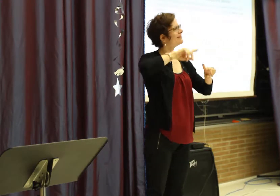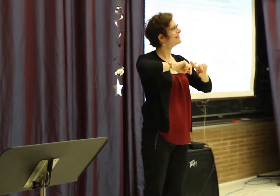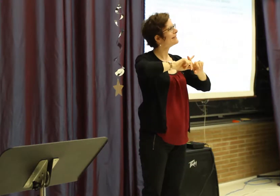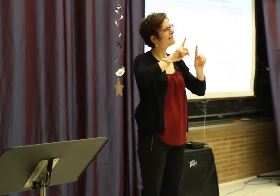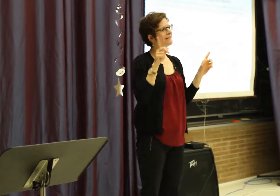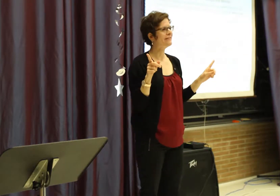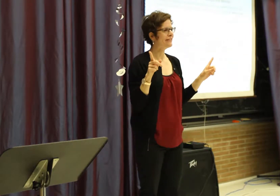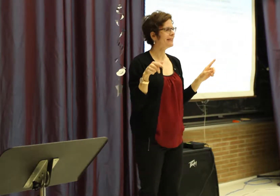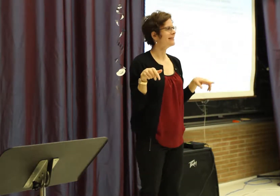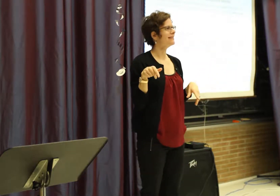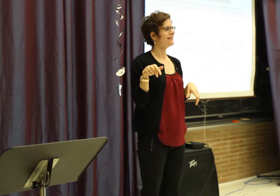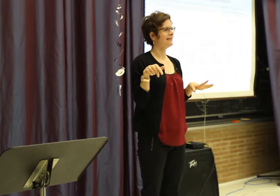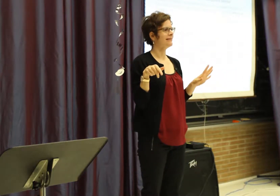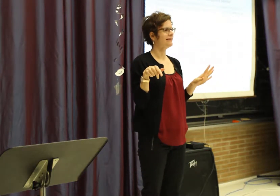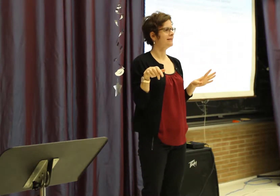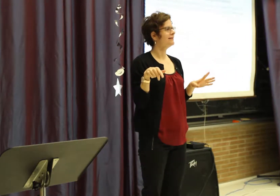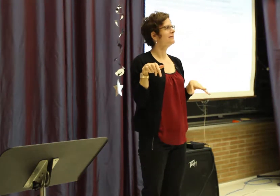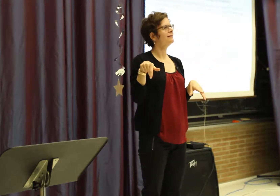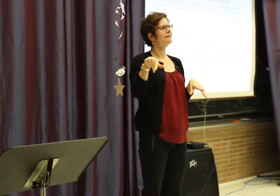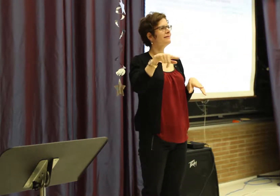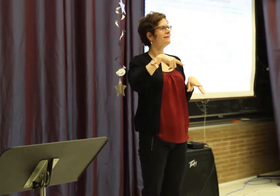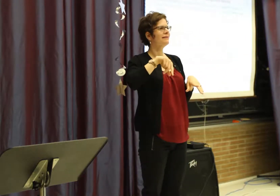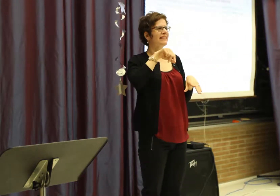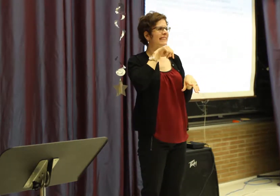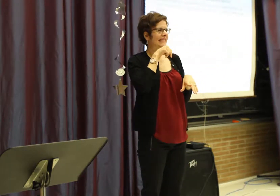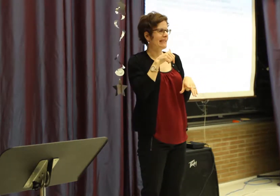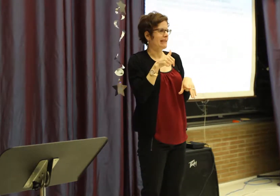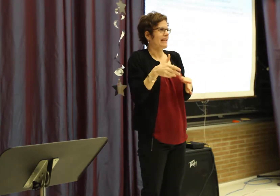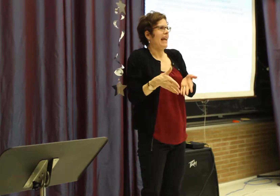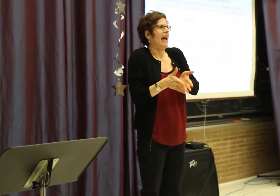Parents, on the other hand, have a different need for needing to learn sign language.